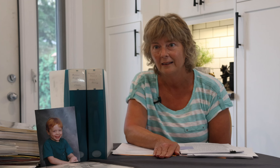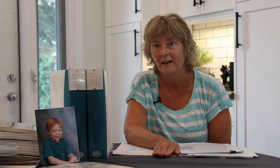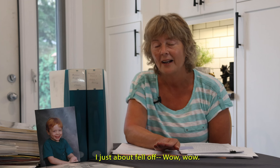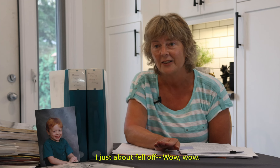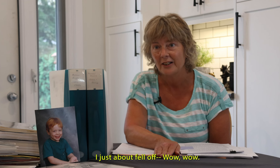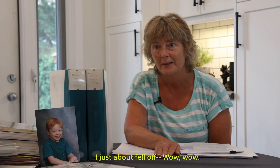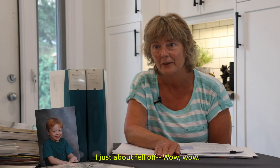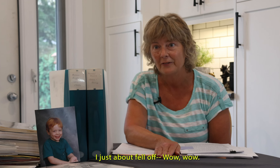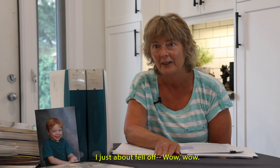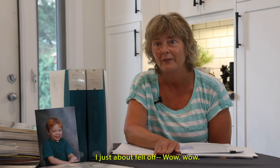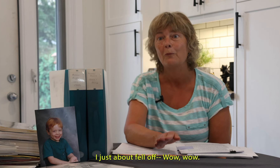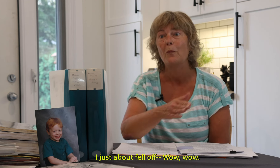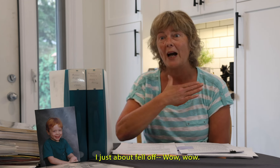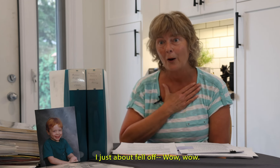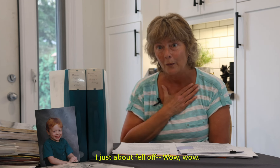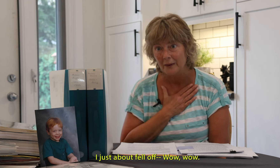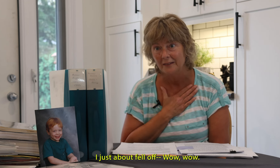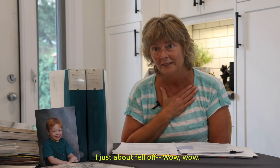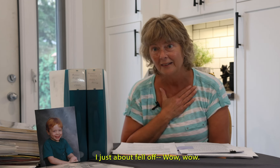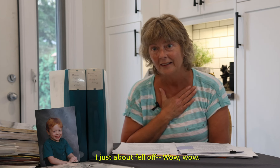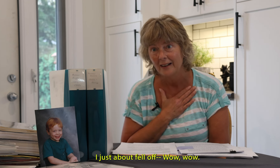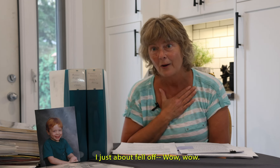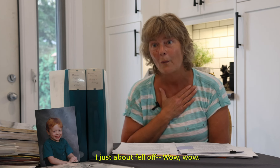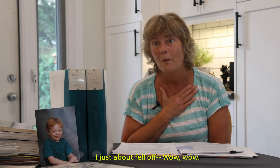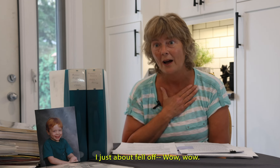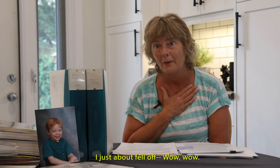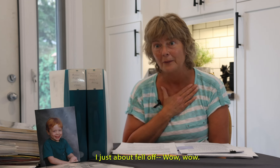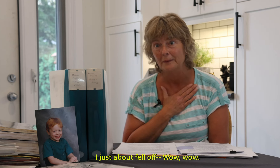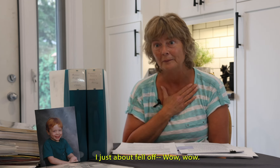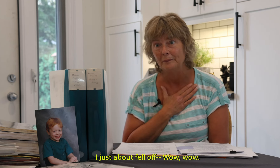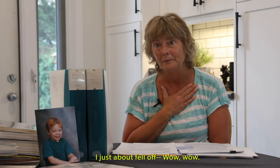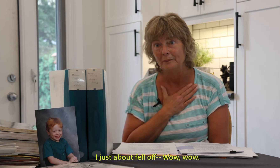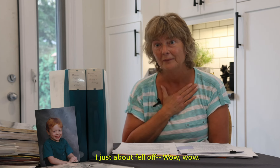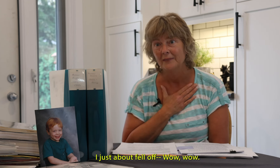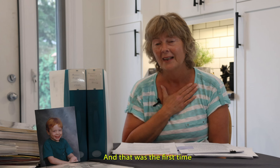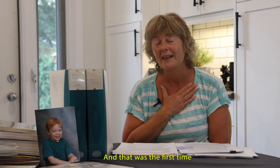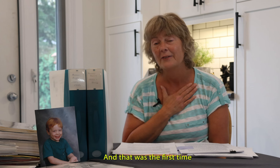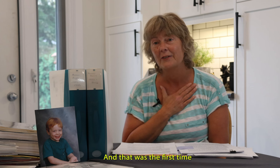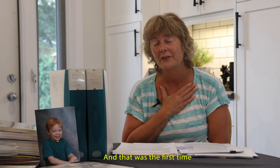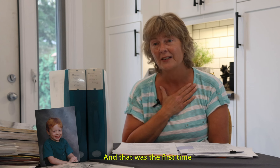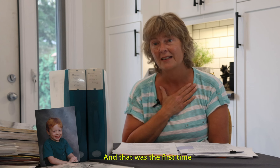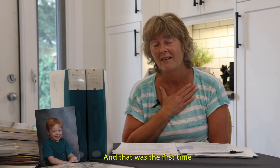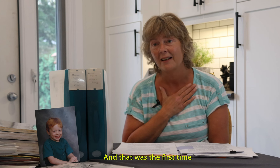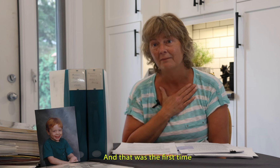I just about felt, wow, wow. And that was the first time